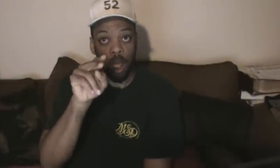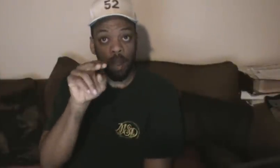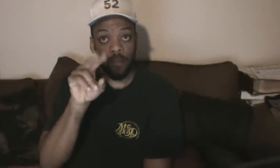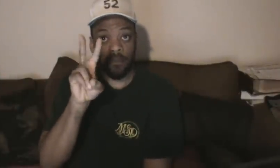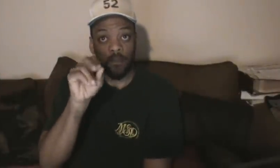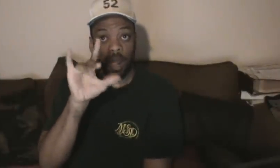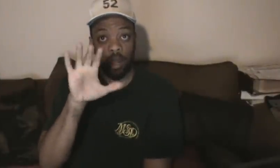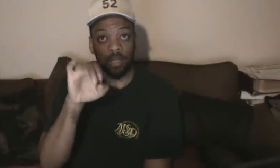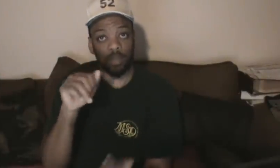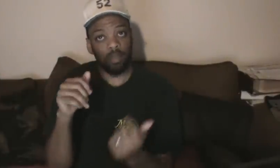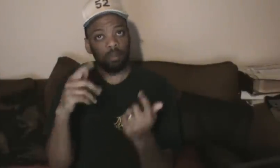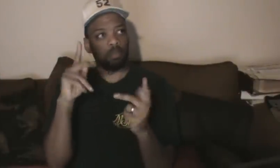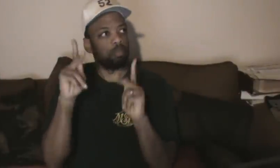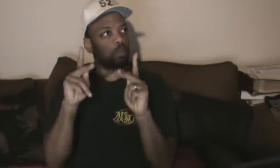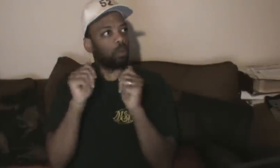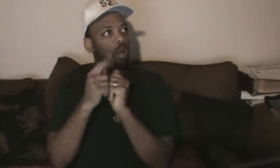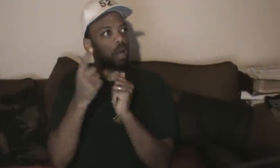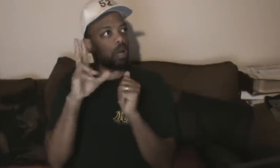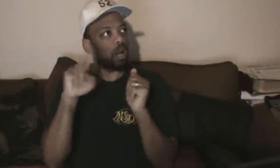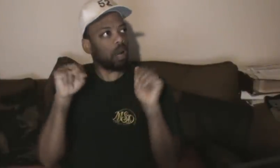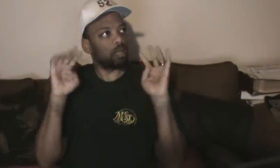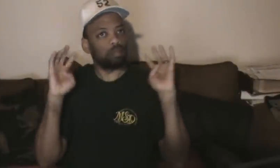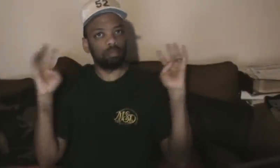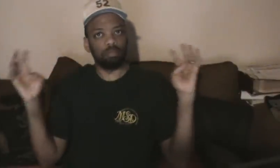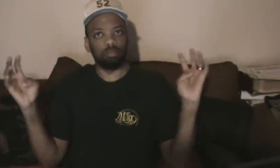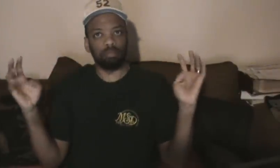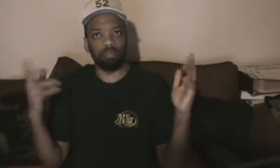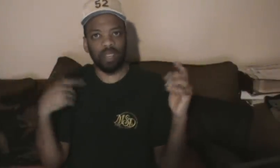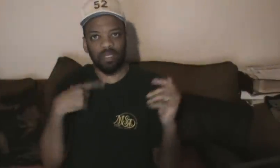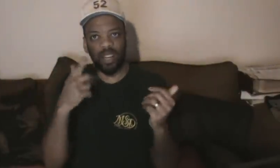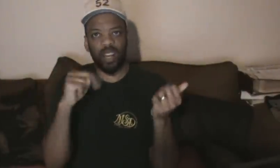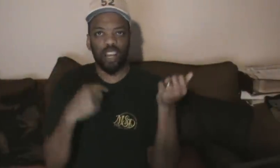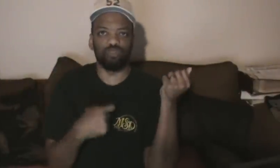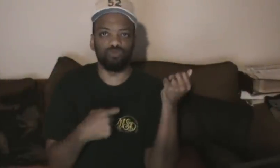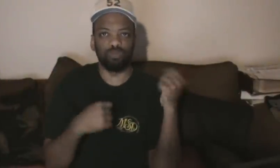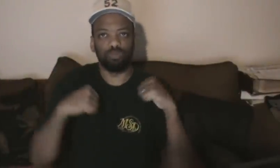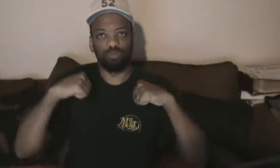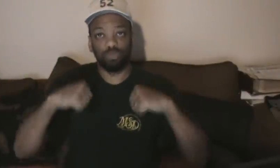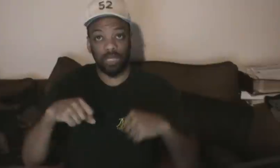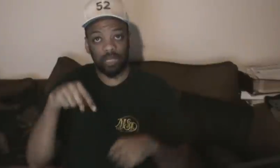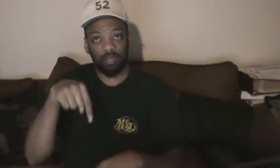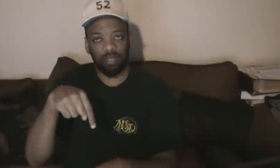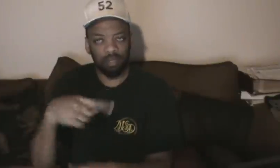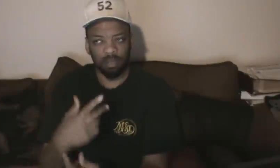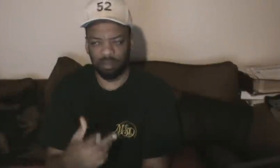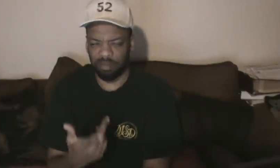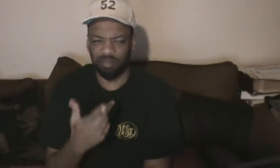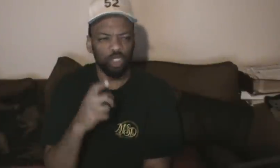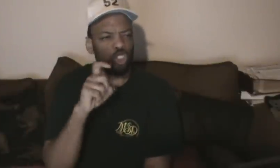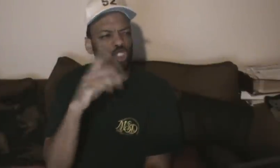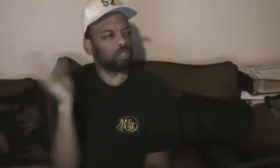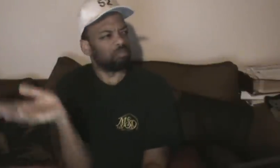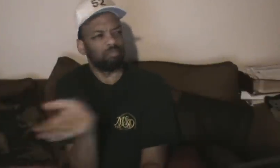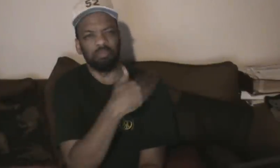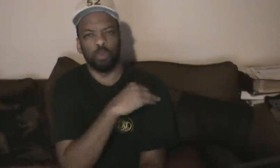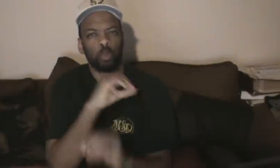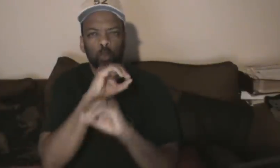U.S. are concerned about the safety of the Olympic Games in Sochi, Russia, after an Islamic militant group from southern Russia claimed